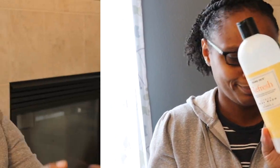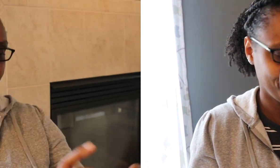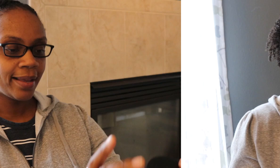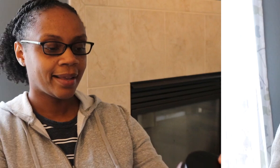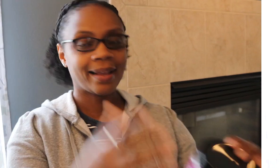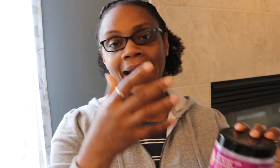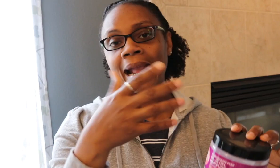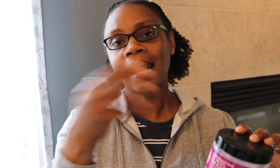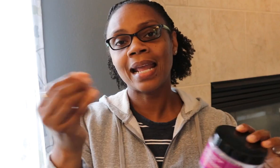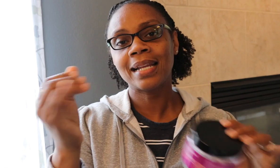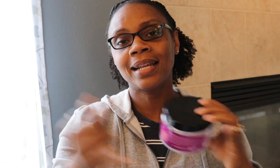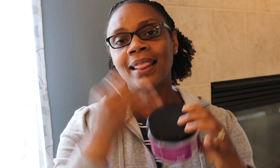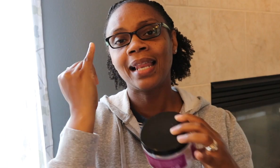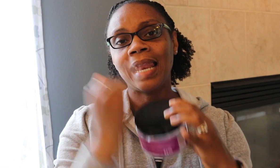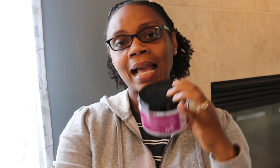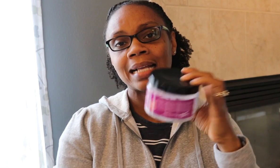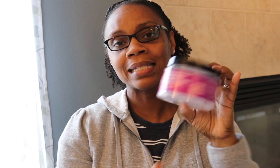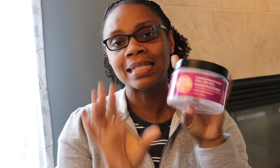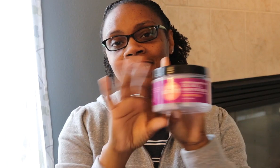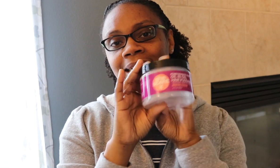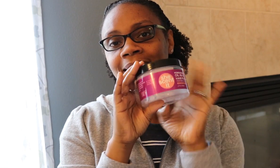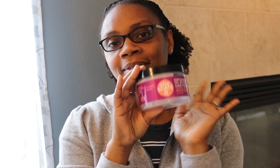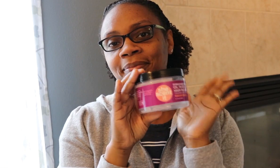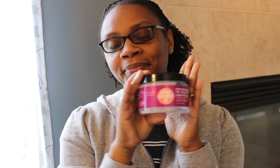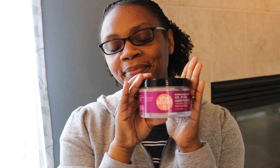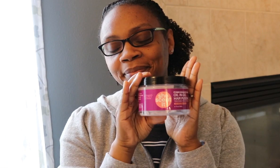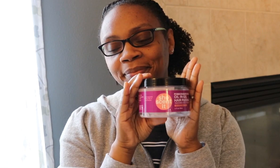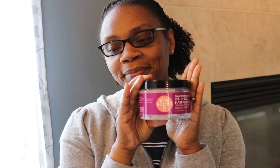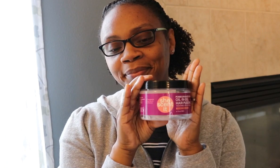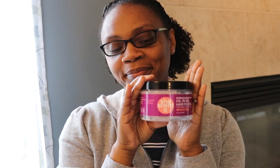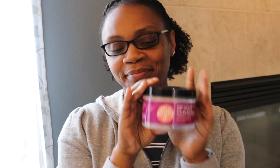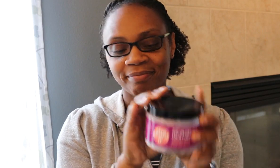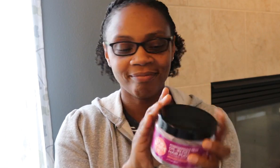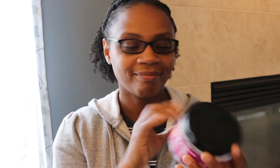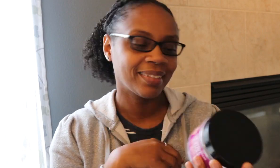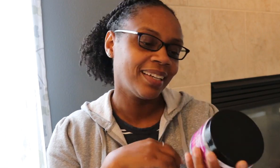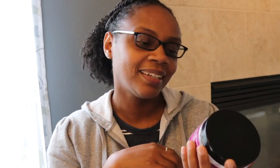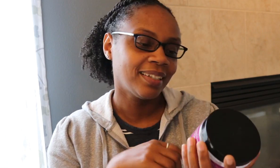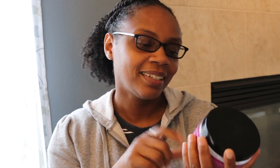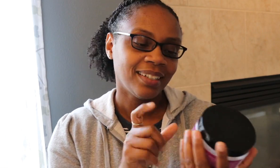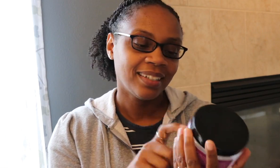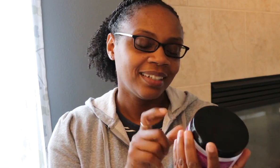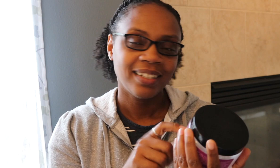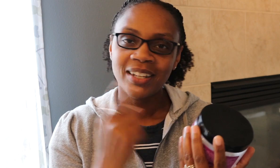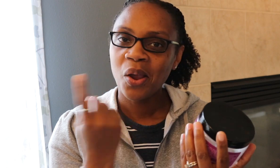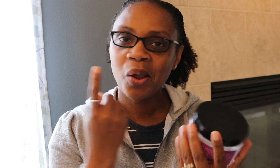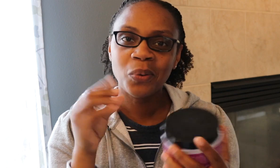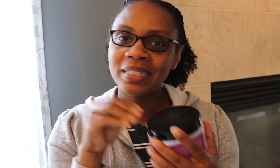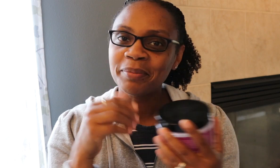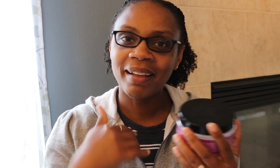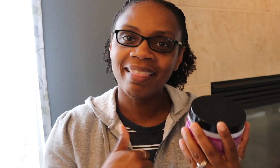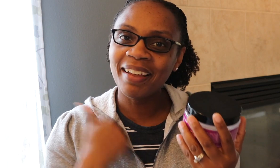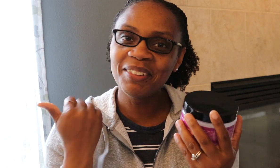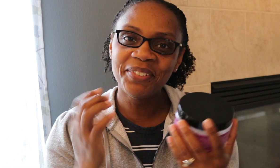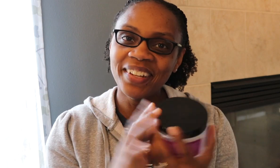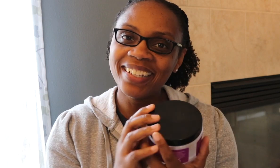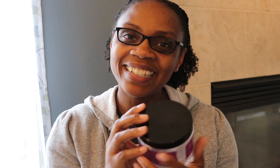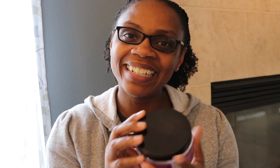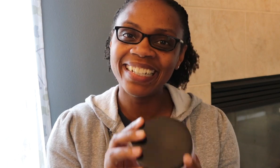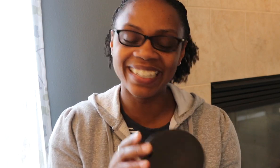repurchase. All right. And lastly, my favorite go-to product. This thing is always in my